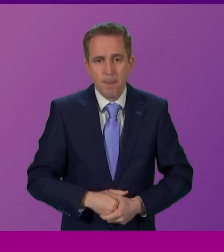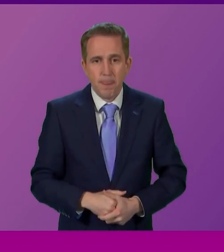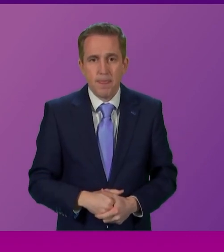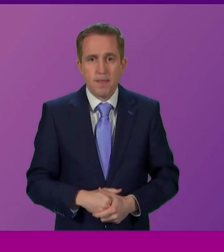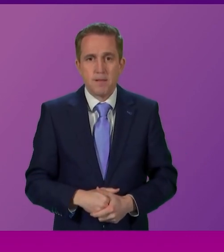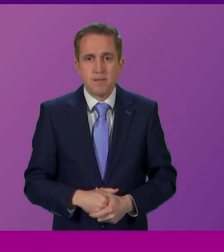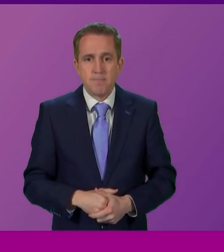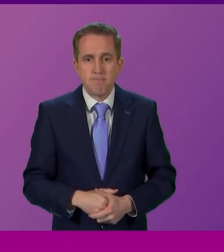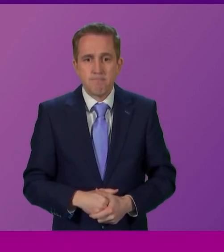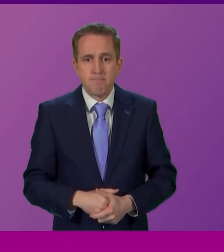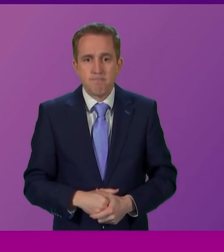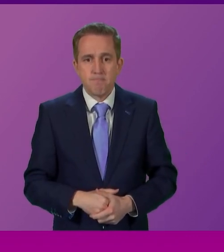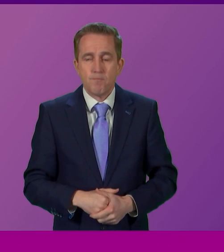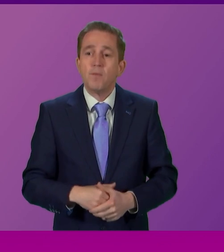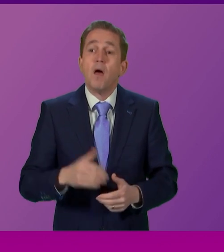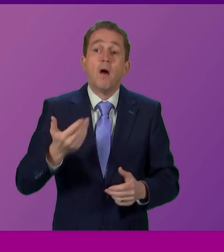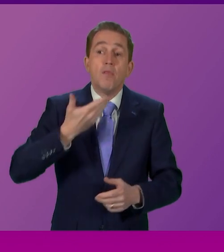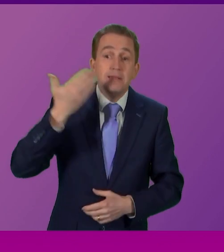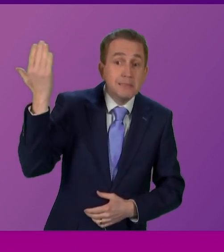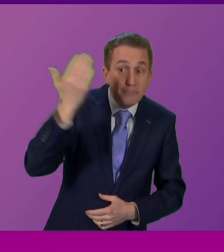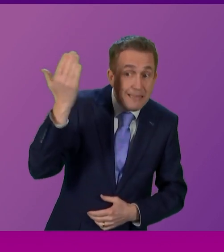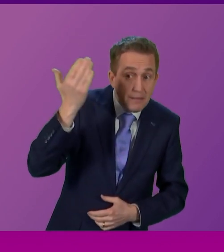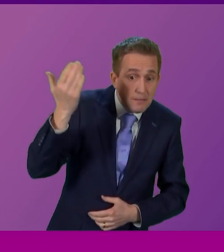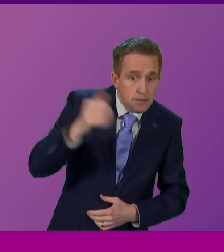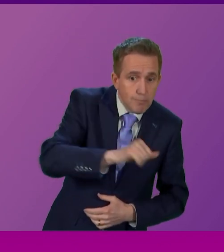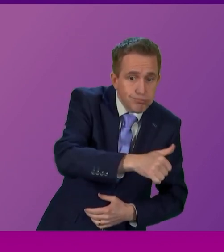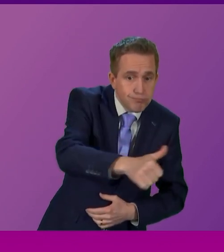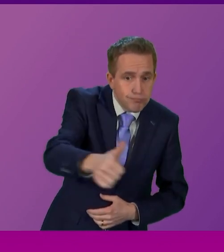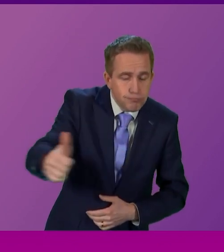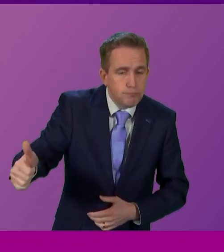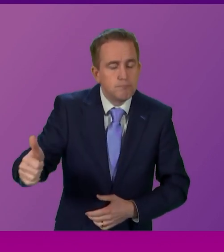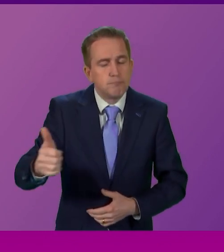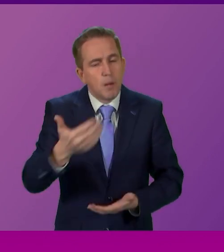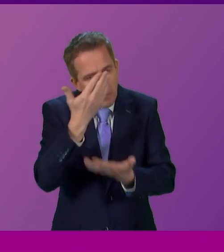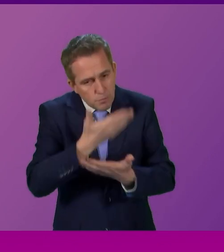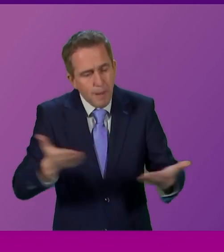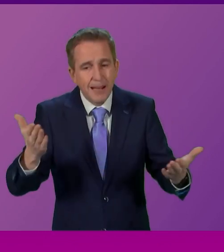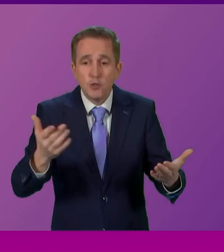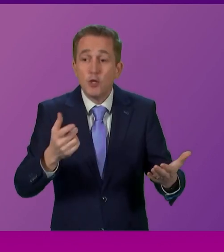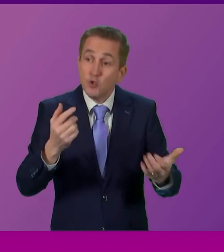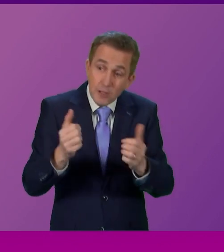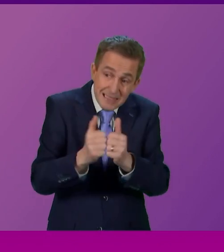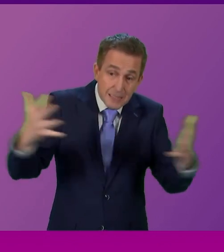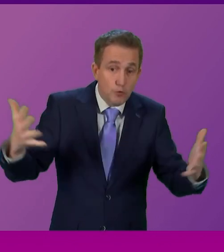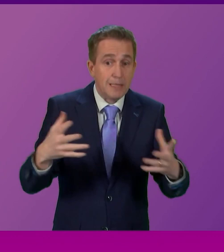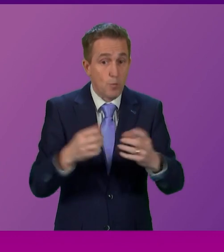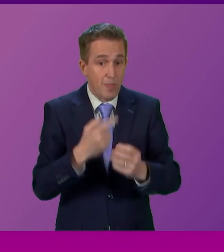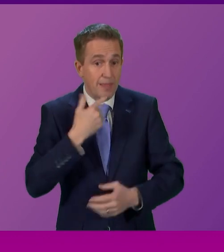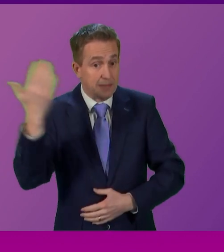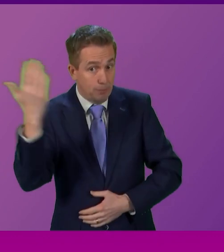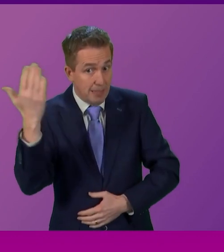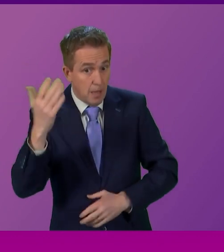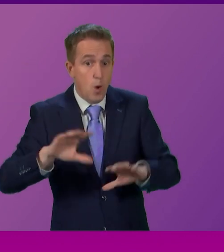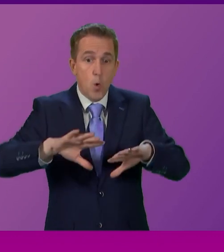We have listened to most of the speakers in the latter half of this debate with respect. OK? You can disagree with what the speaker is saying without